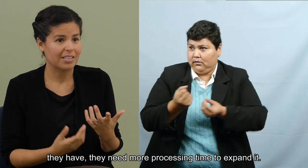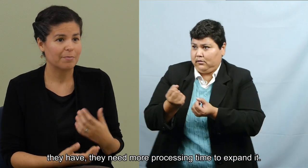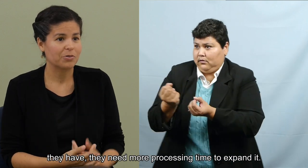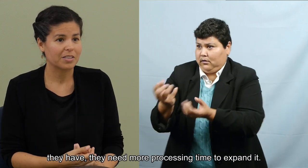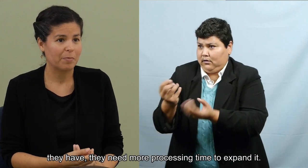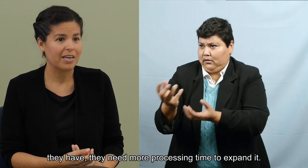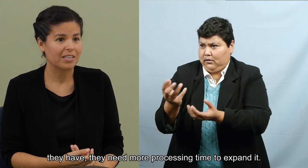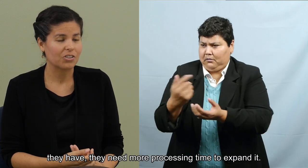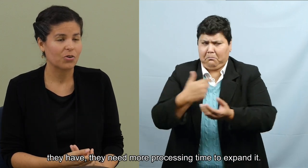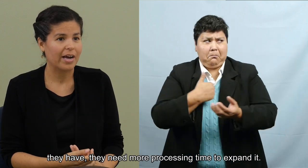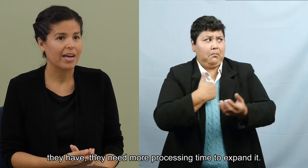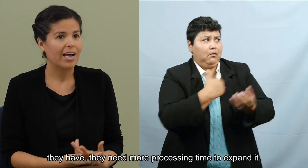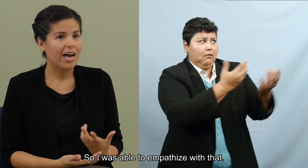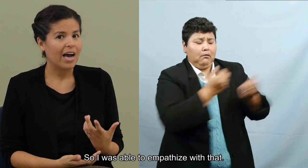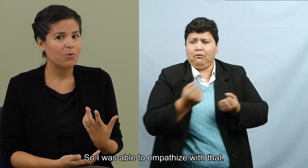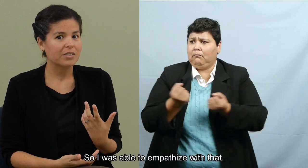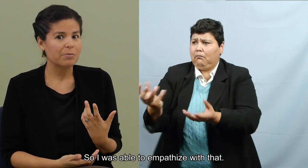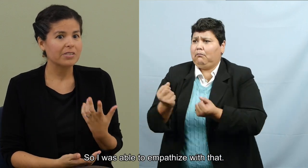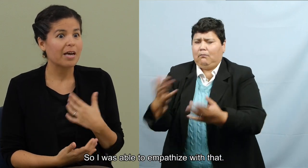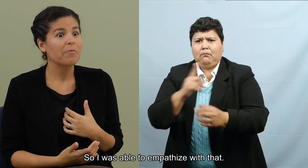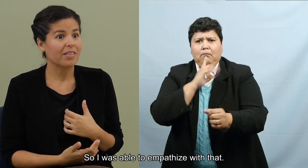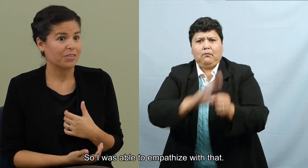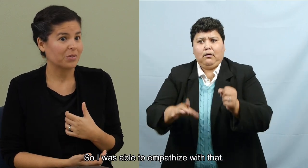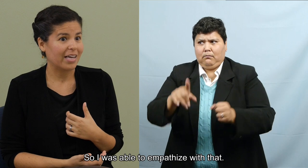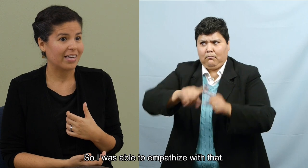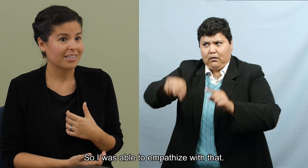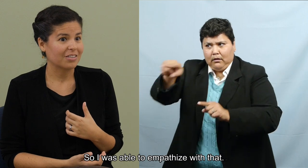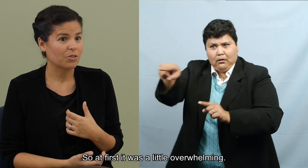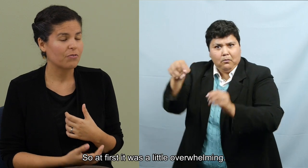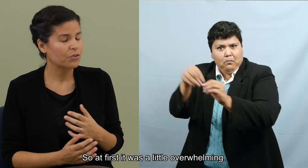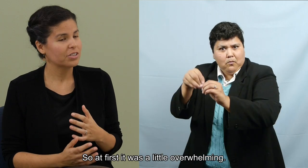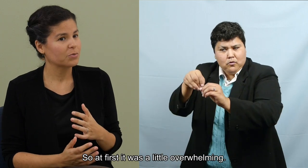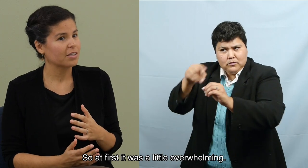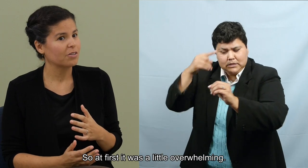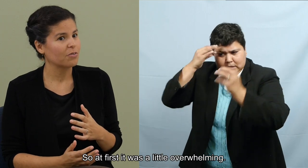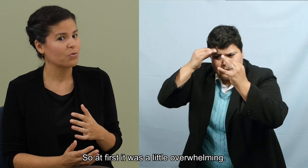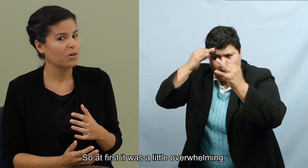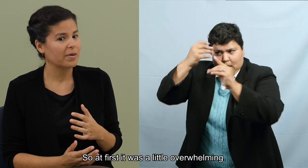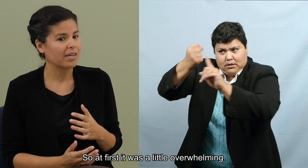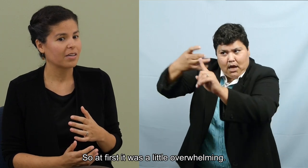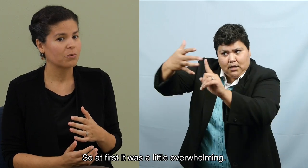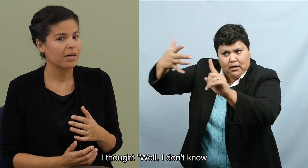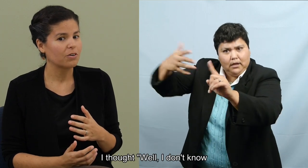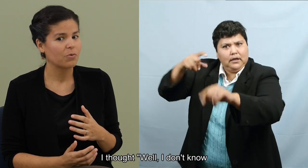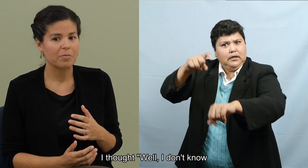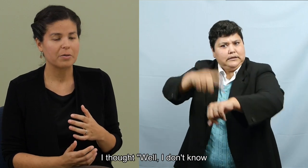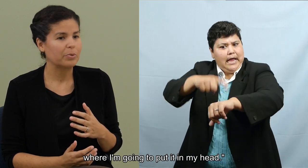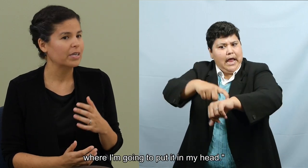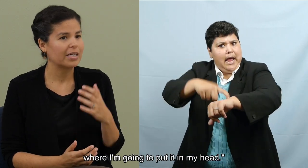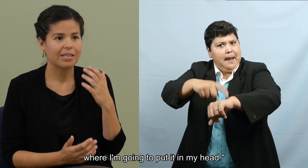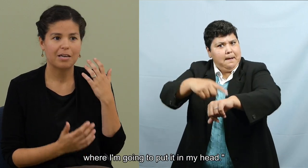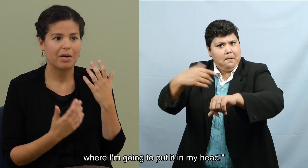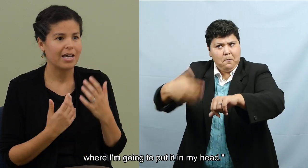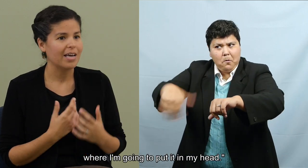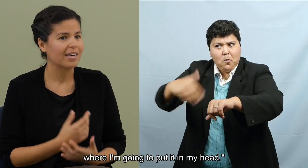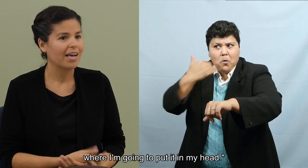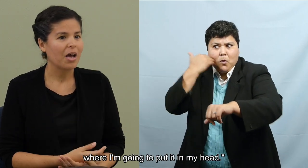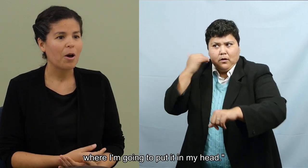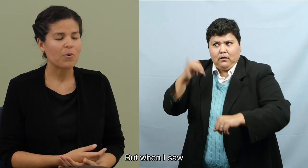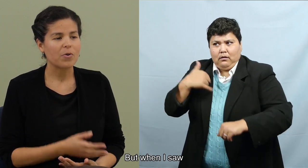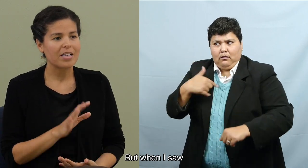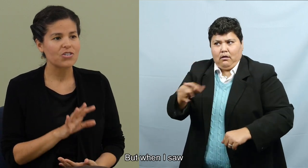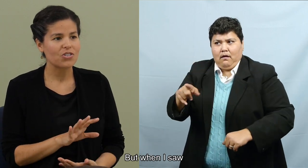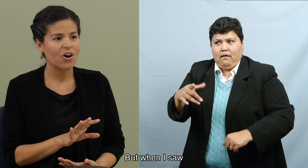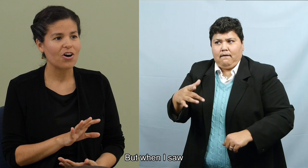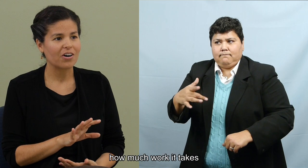processing time to expand it. So I was able to empathize with that. So at first, it was a little overwhelming. I thought, well, I don't know where I'm going to put it in my head.